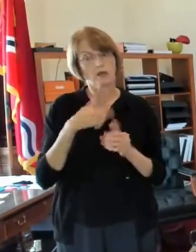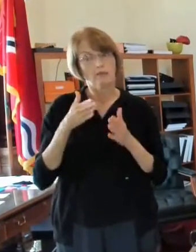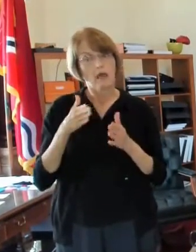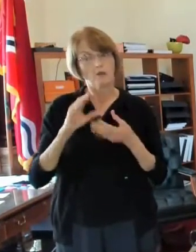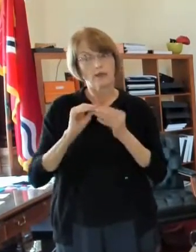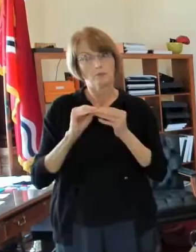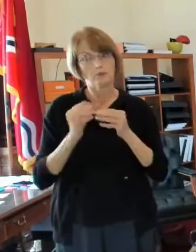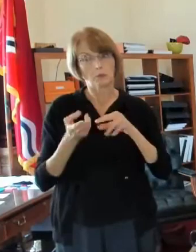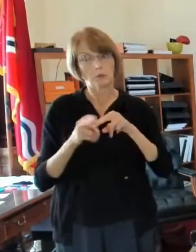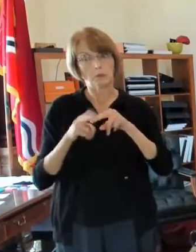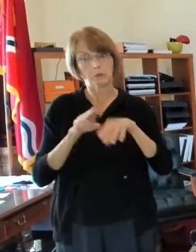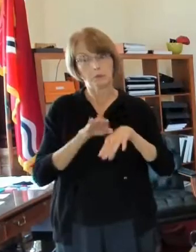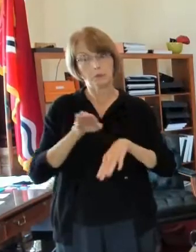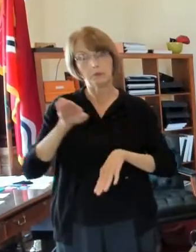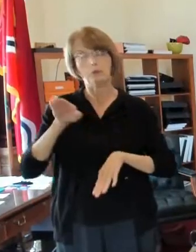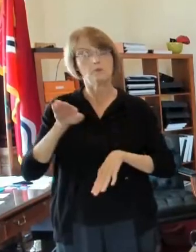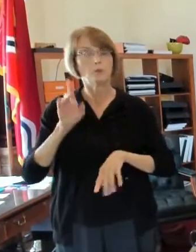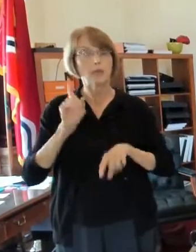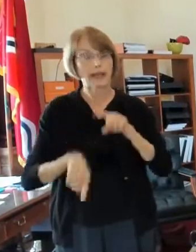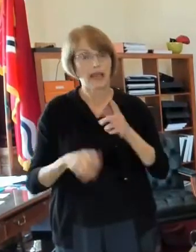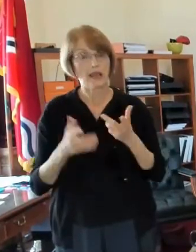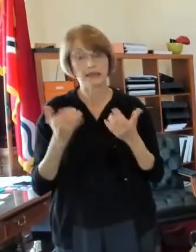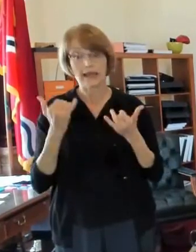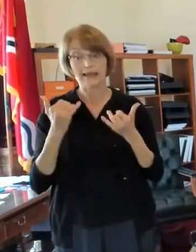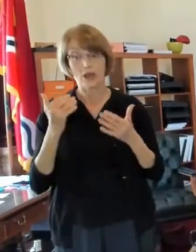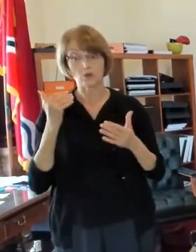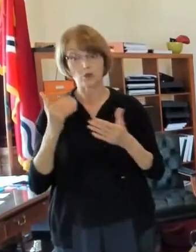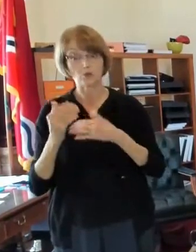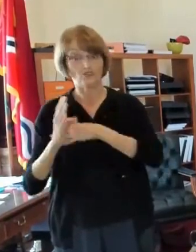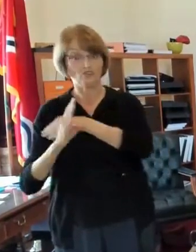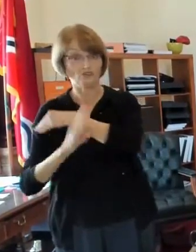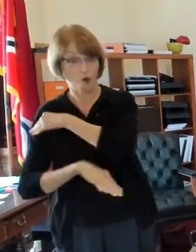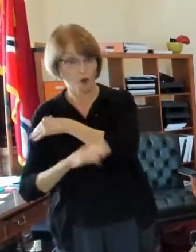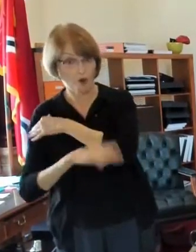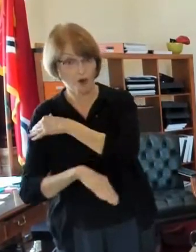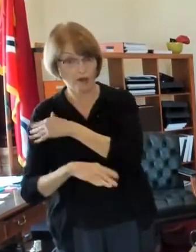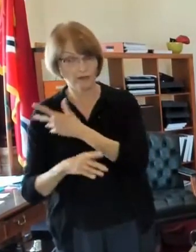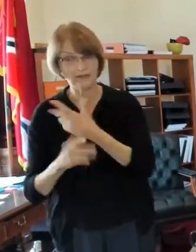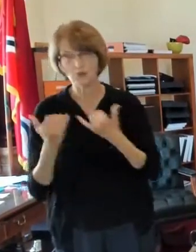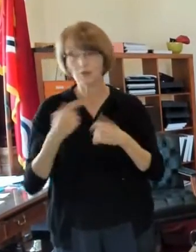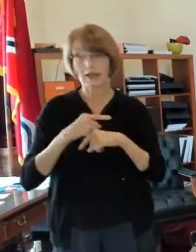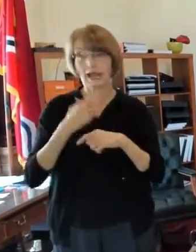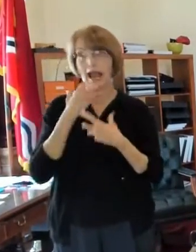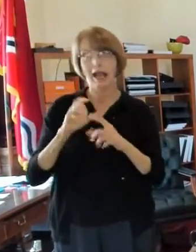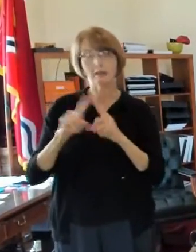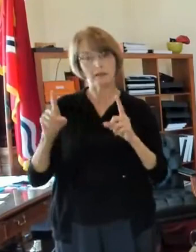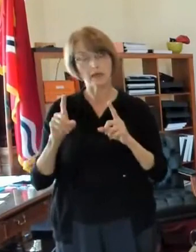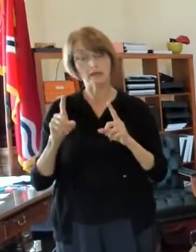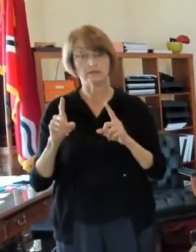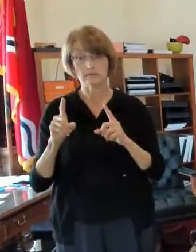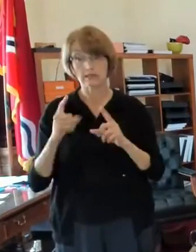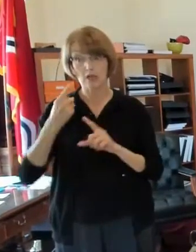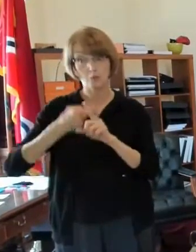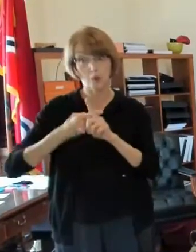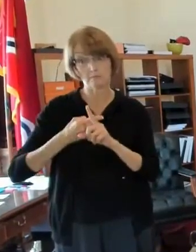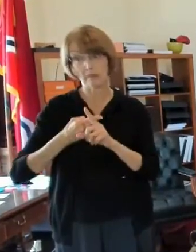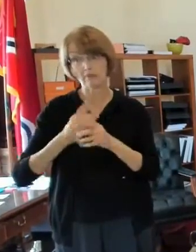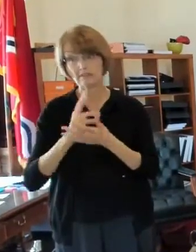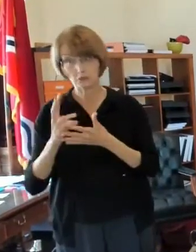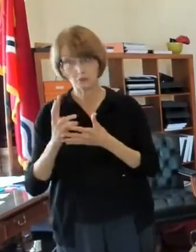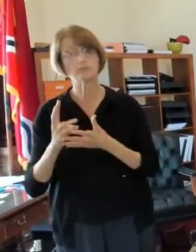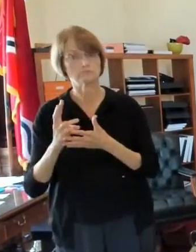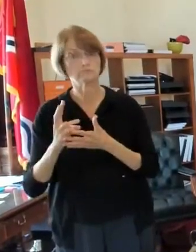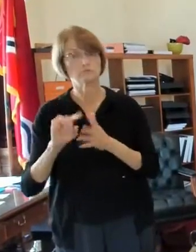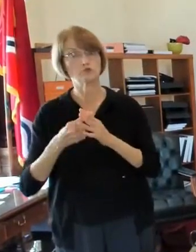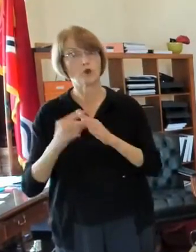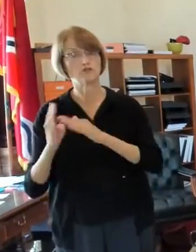in a situation right now where we're headed into fall doesn't feel like it today but you know in another month or six weeks we'll be